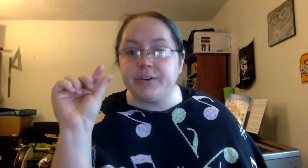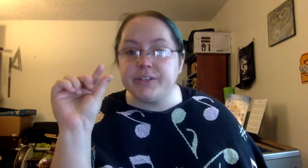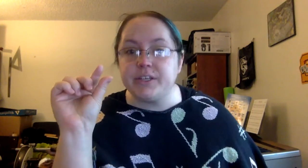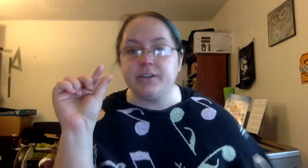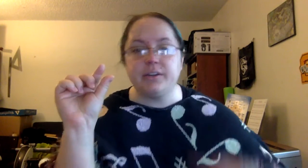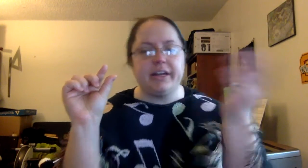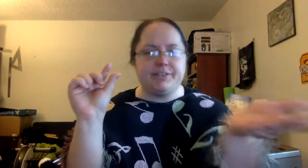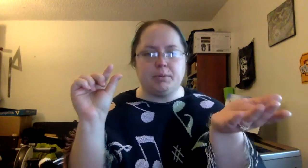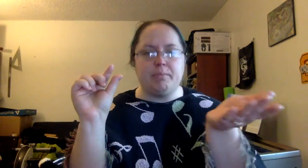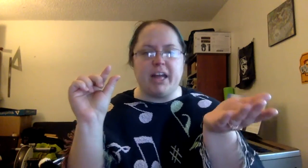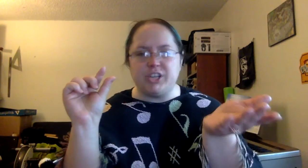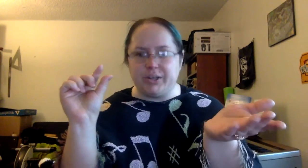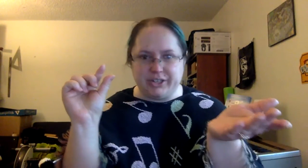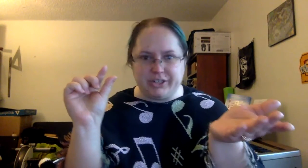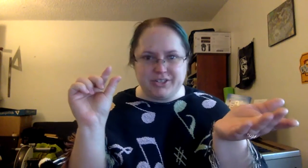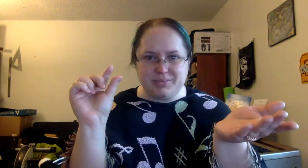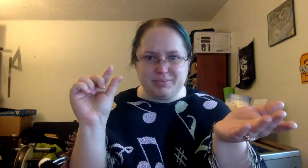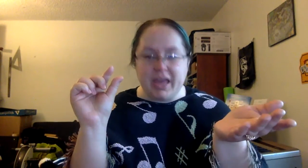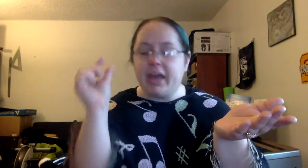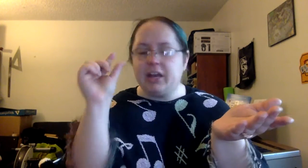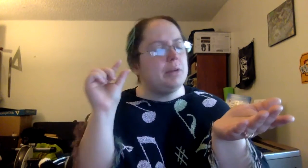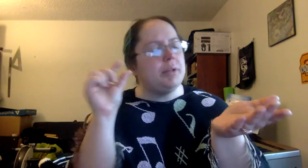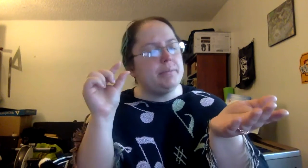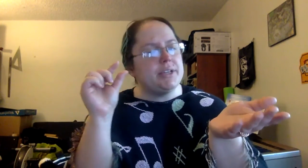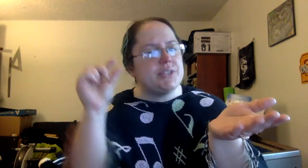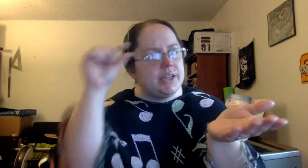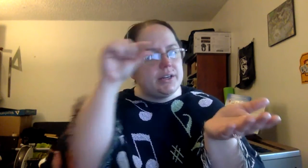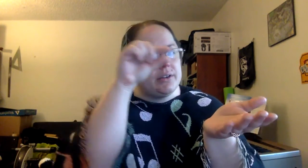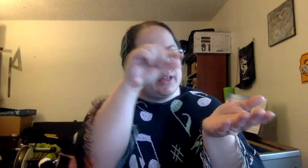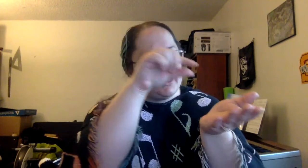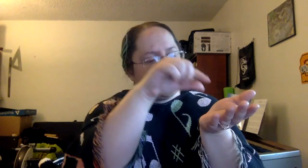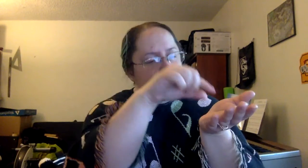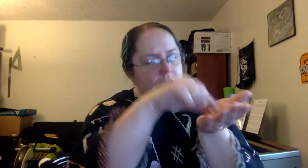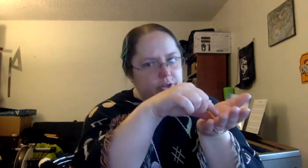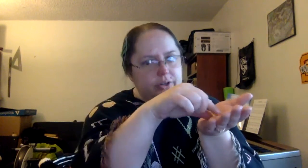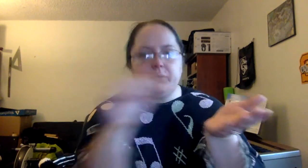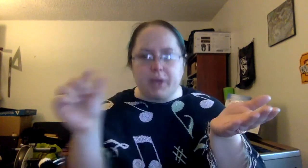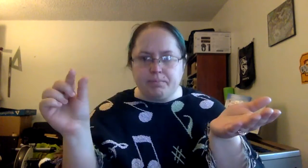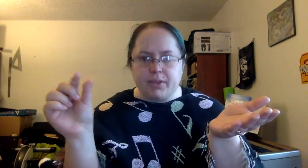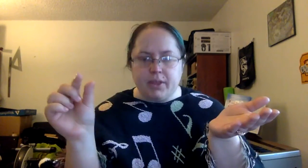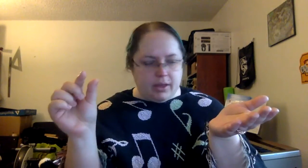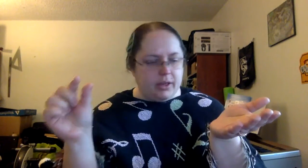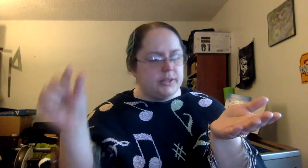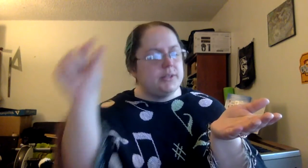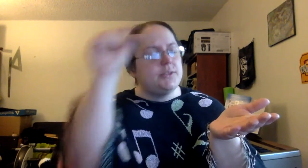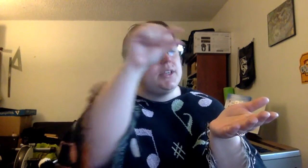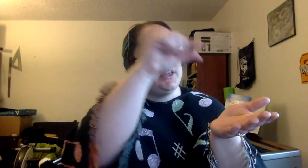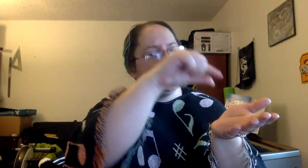seed and I have some imaginary dirt. And I'm going to plant my seed in the dirt. Here we go. A little seed